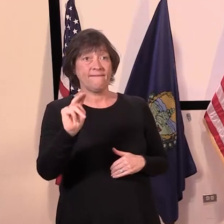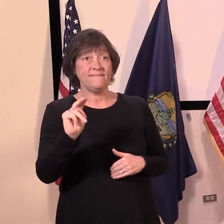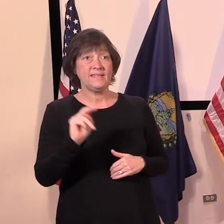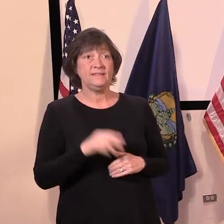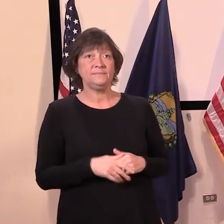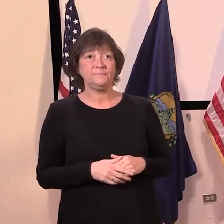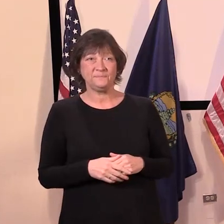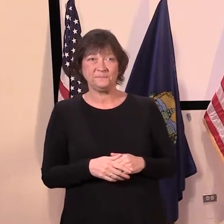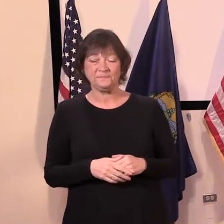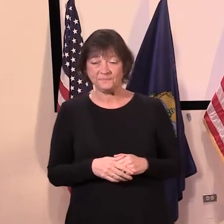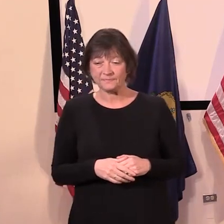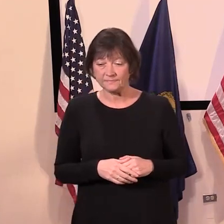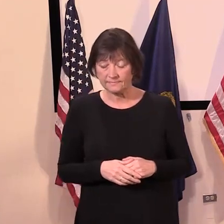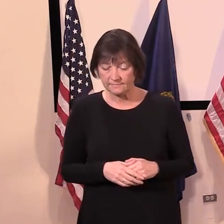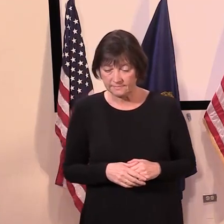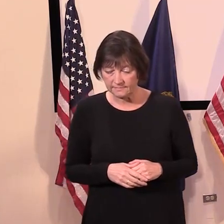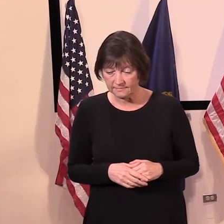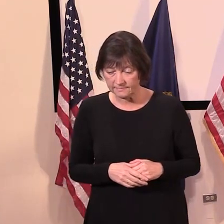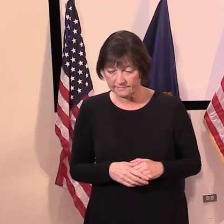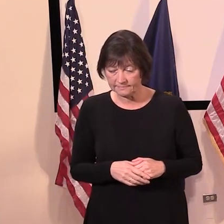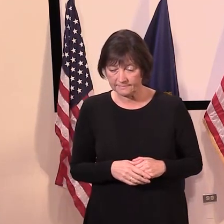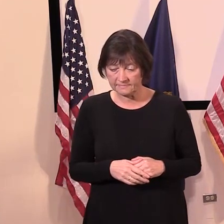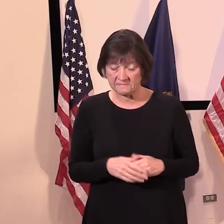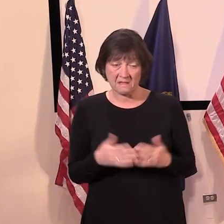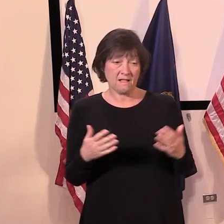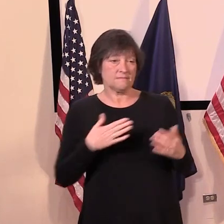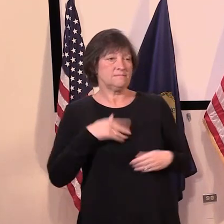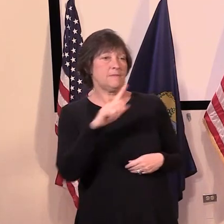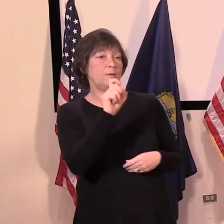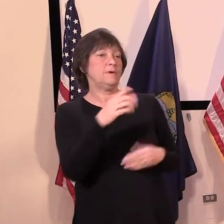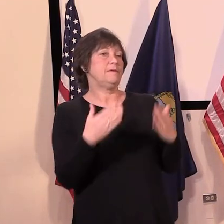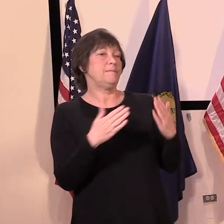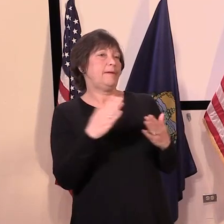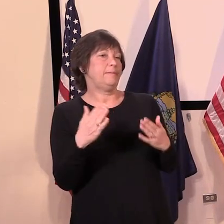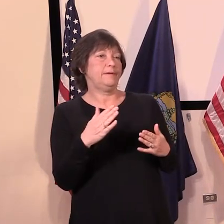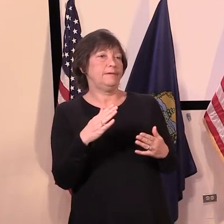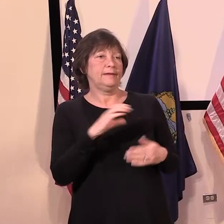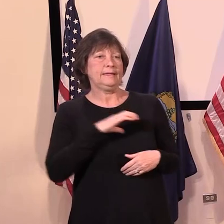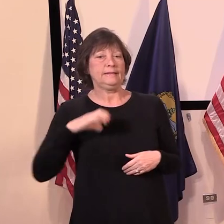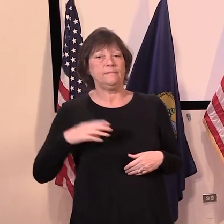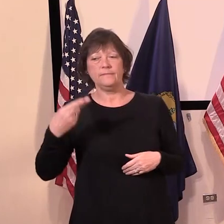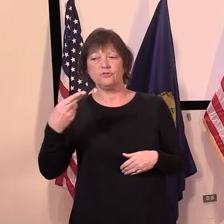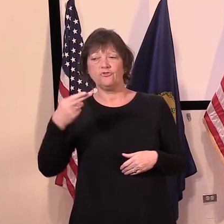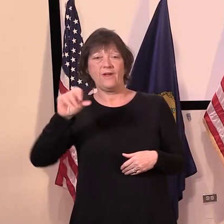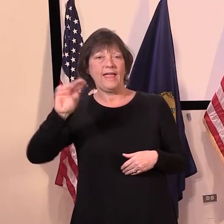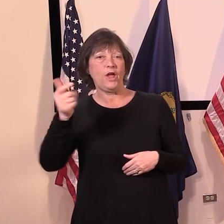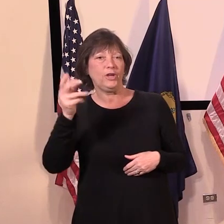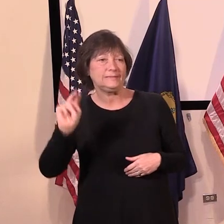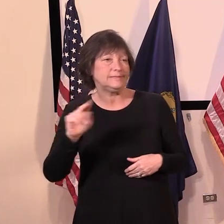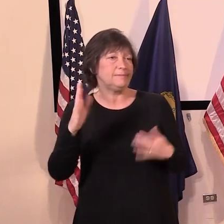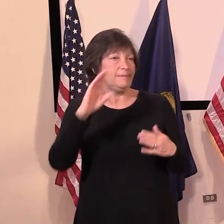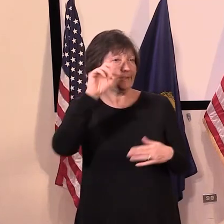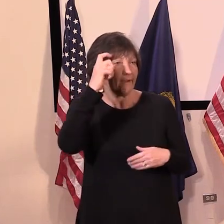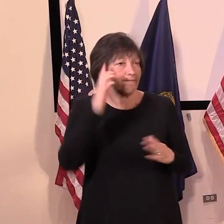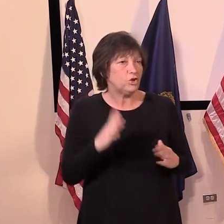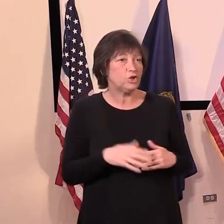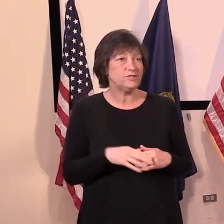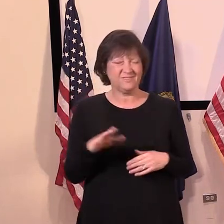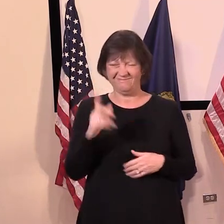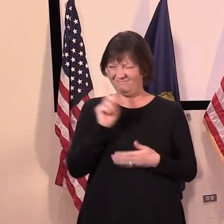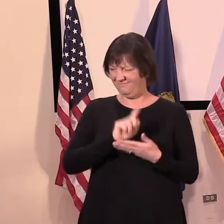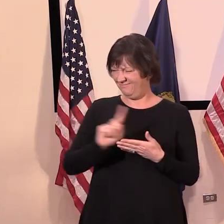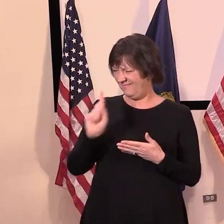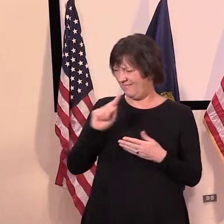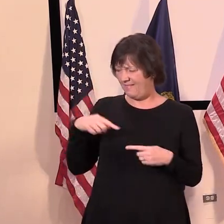I think question for maybe the governor or Commissioner Harrington. So in the first turn of the spigot this past